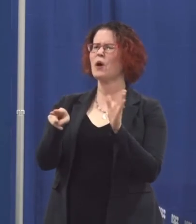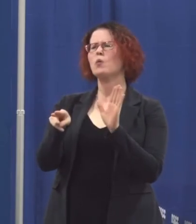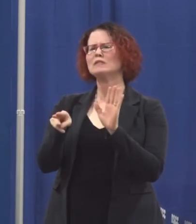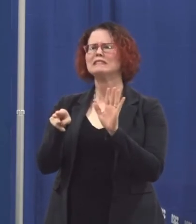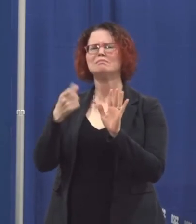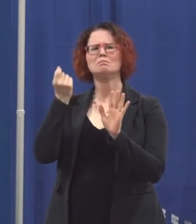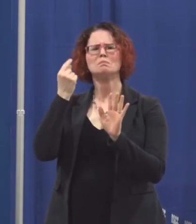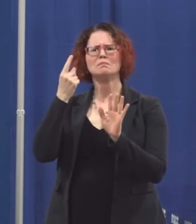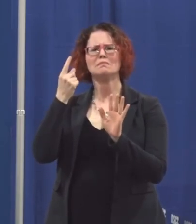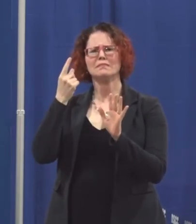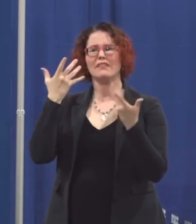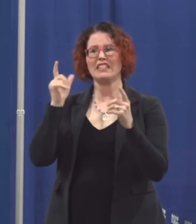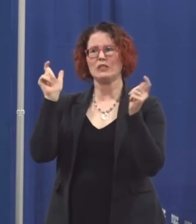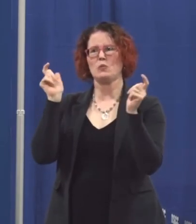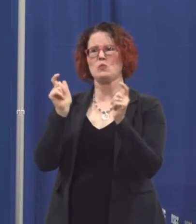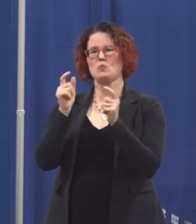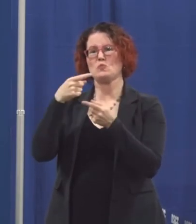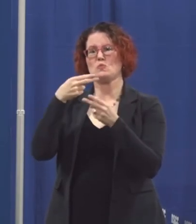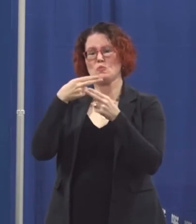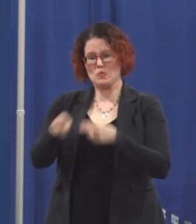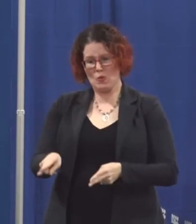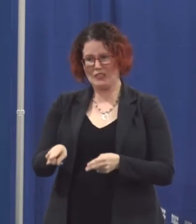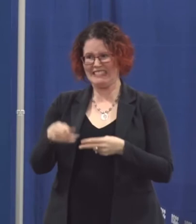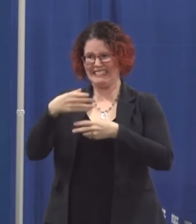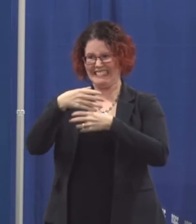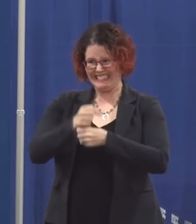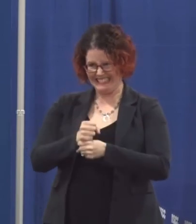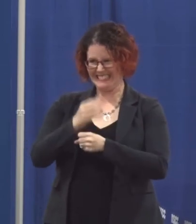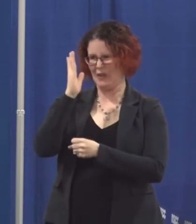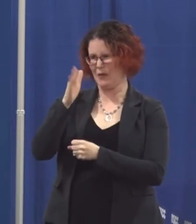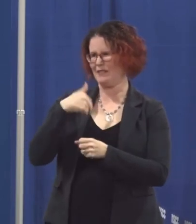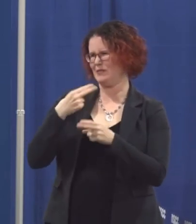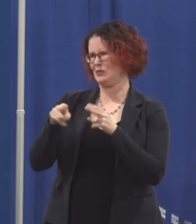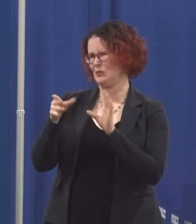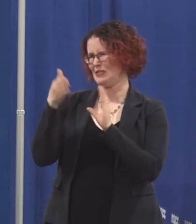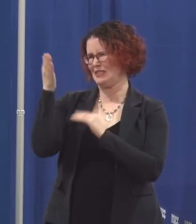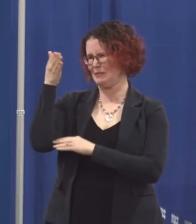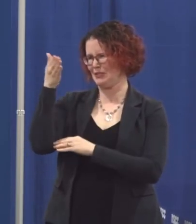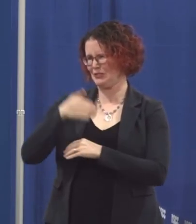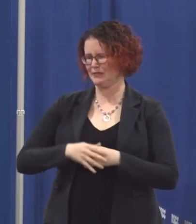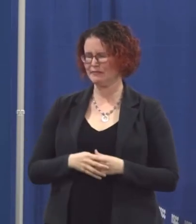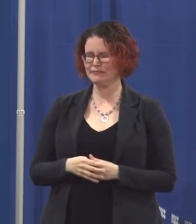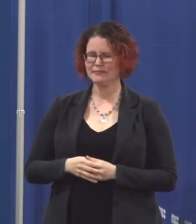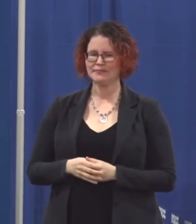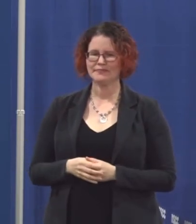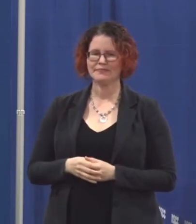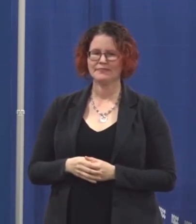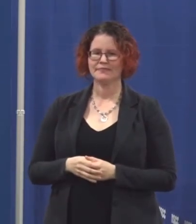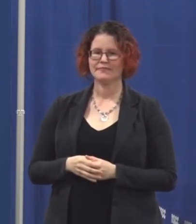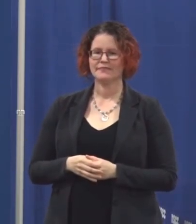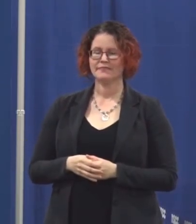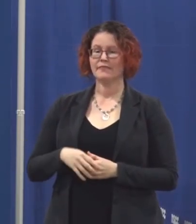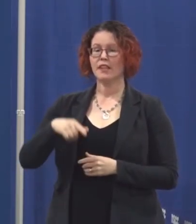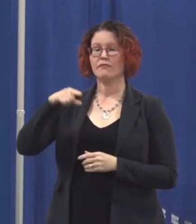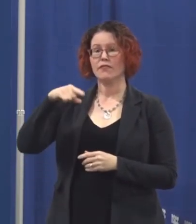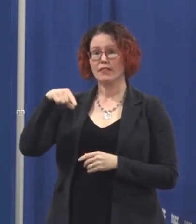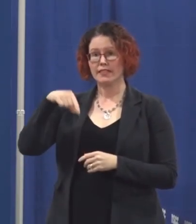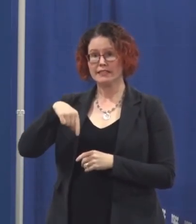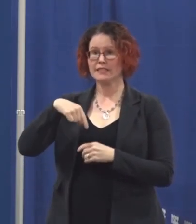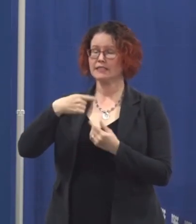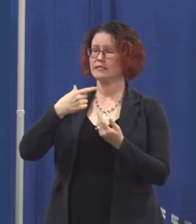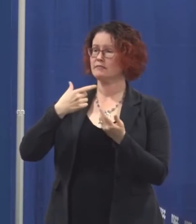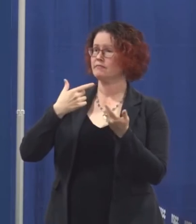you that this has been tailored down though my competition for this position was fierce